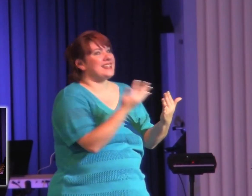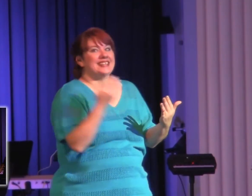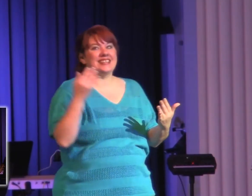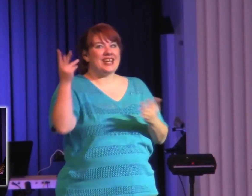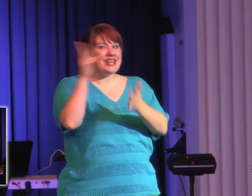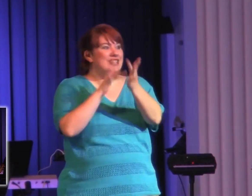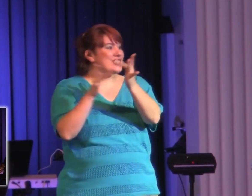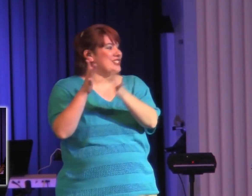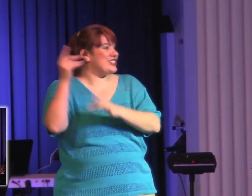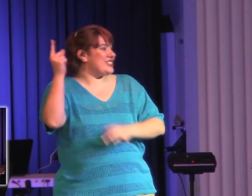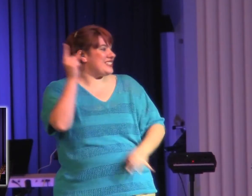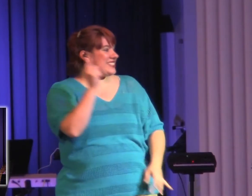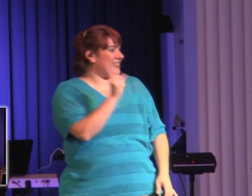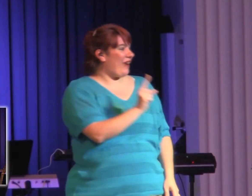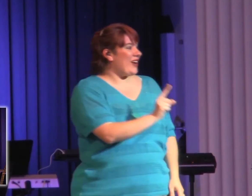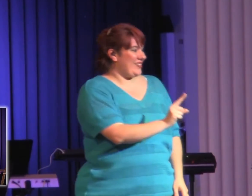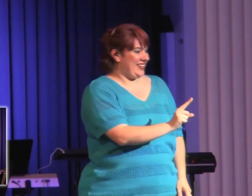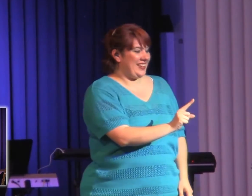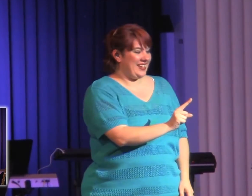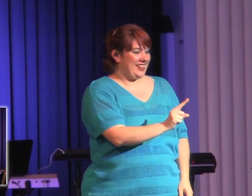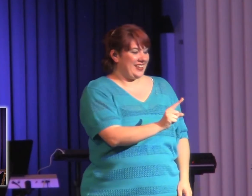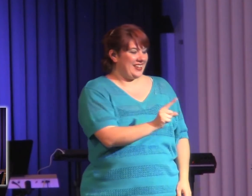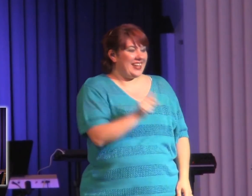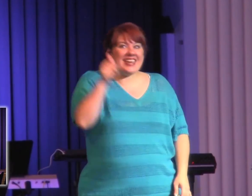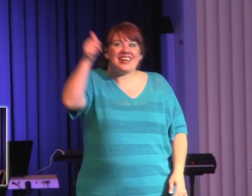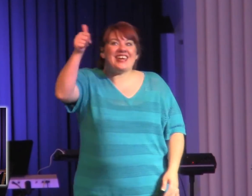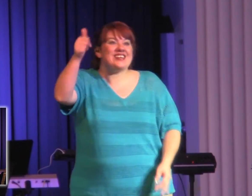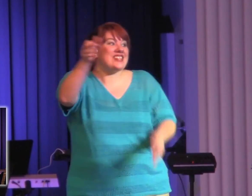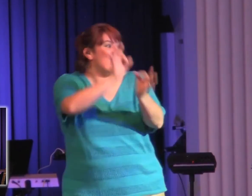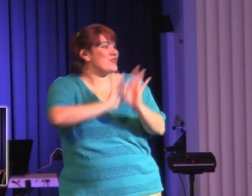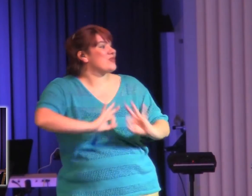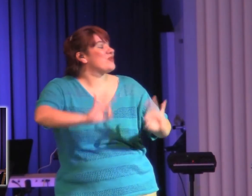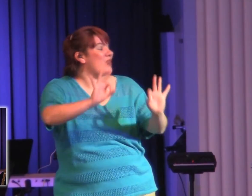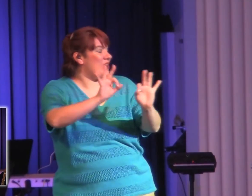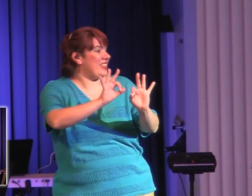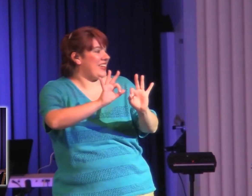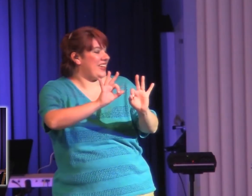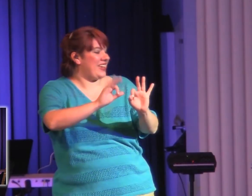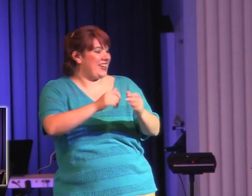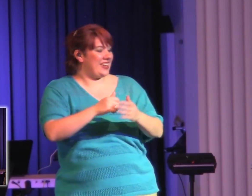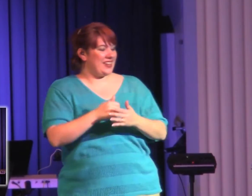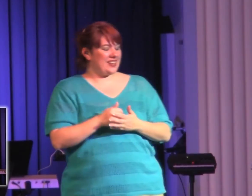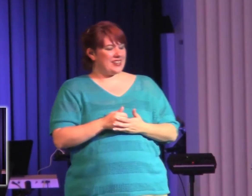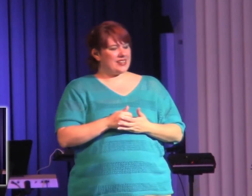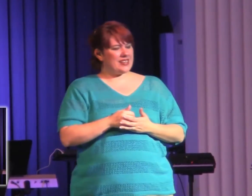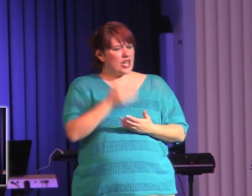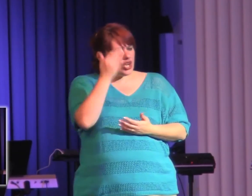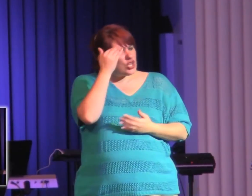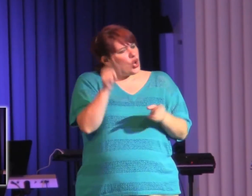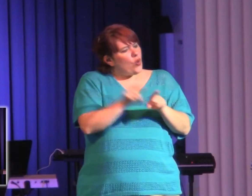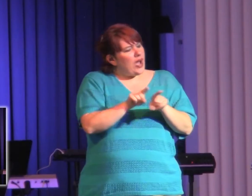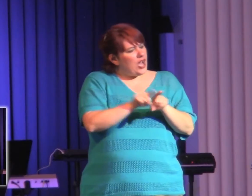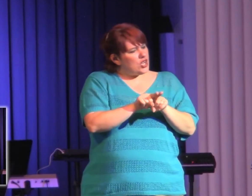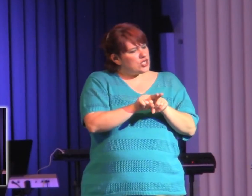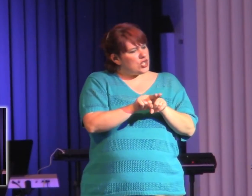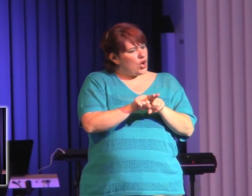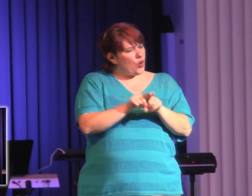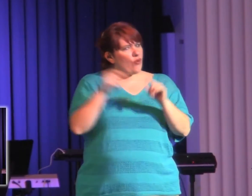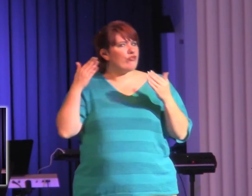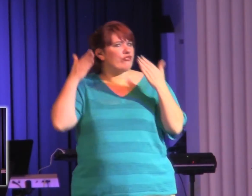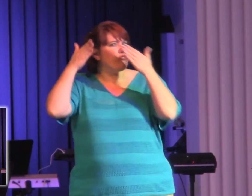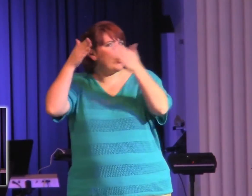I think about heaven. The older I get, I'm thinking about heaven. But you know something, heaven isn't something old people should be the only ones thinking about.